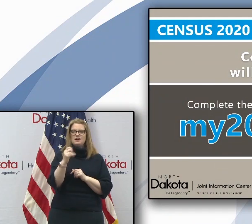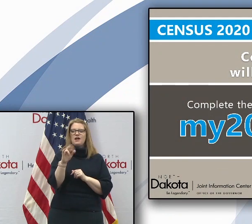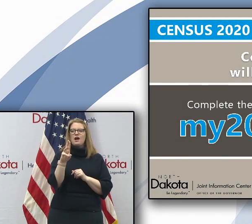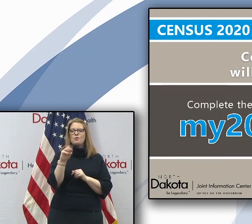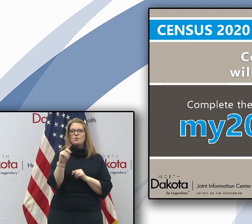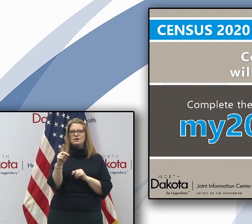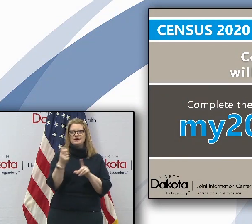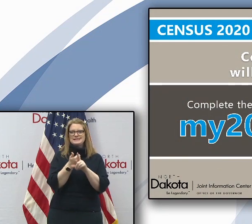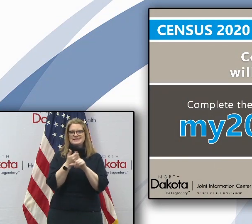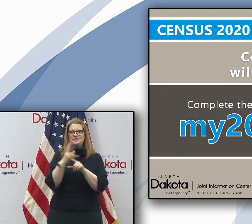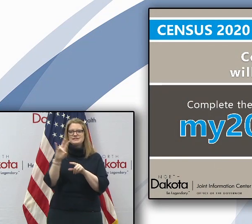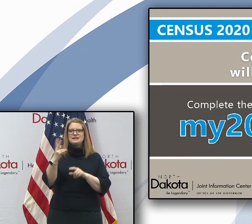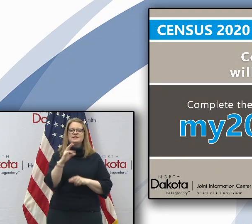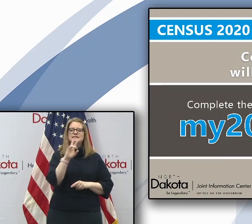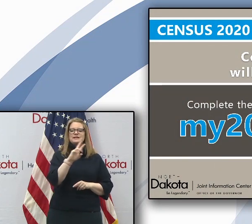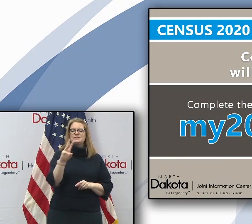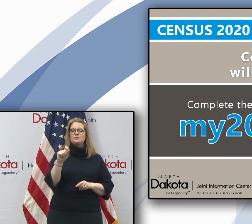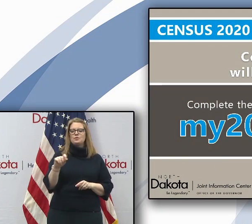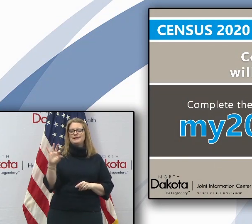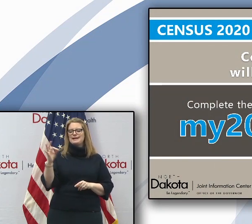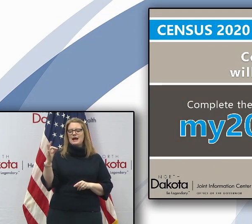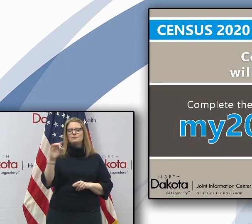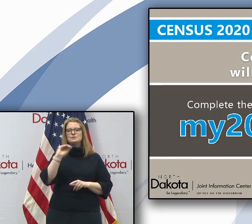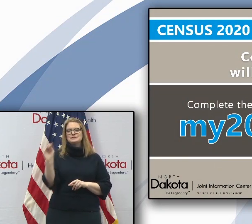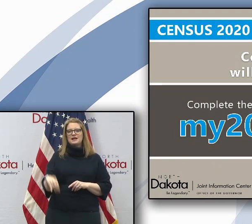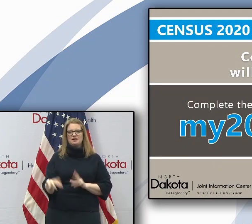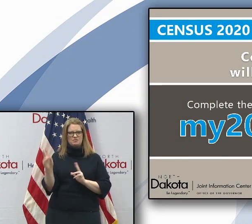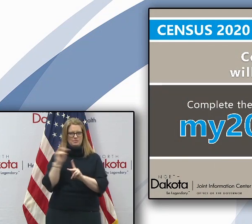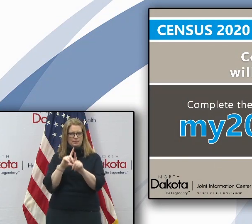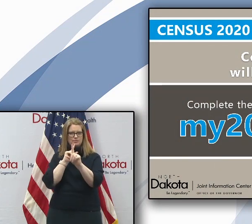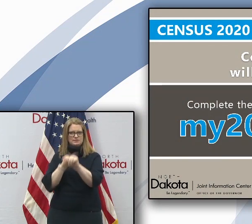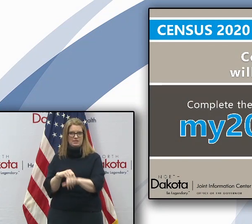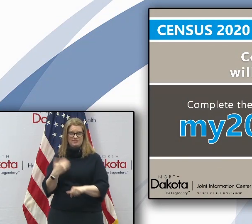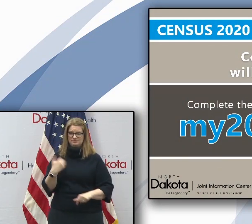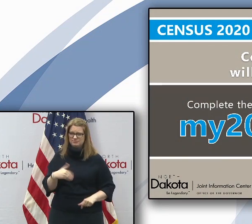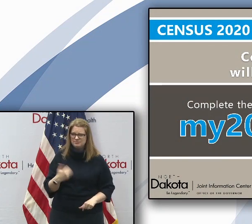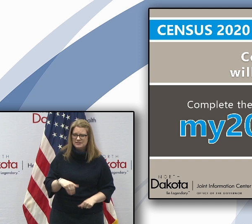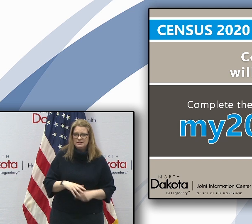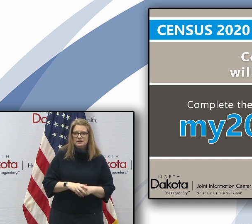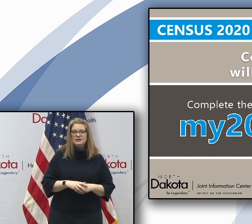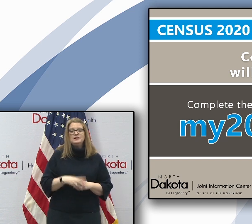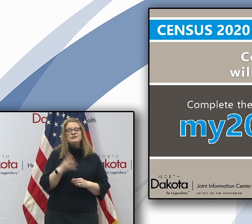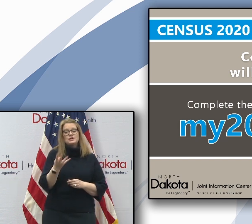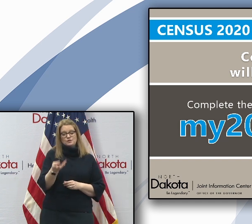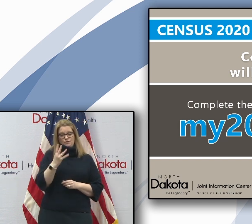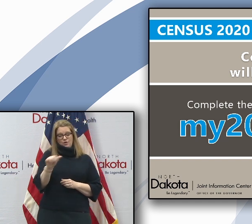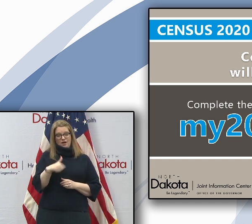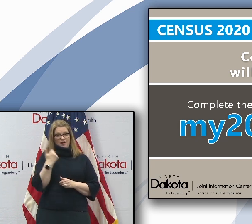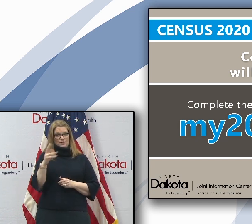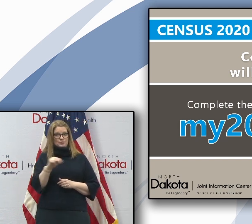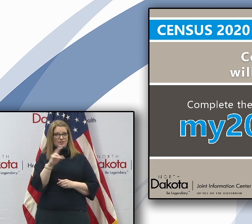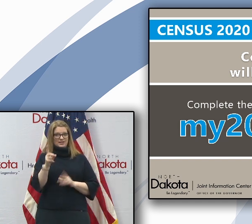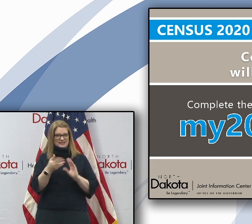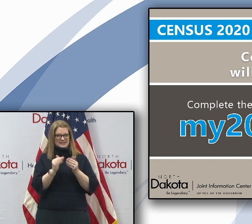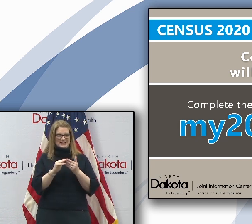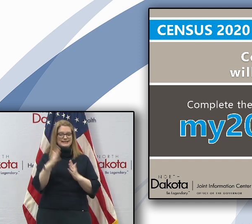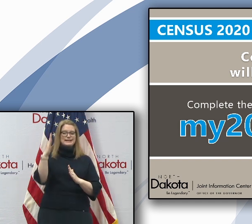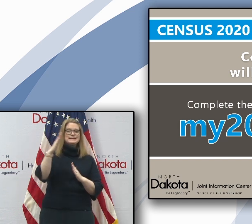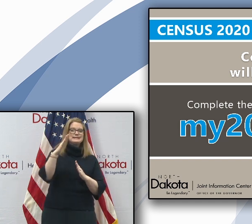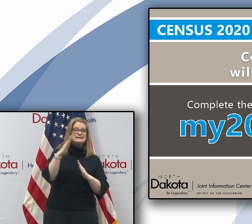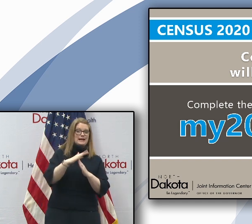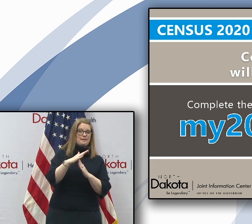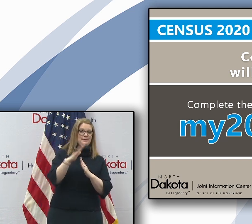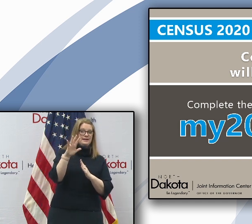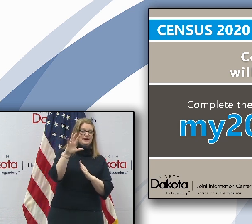76.9% of households responding. Uh, there's four other North Dakota cities. So five of the top 50